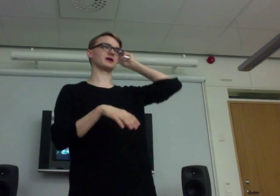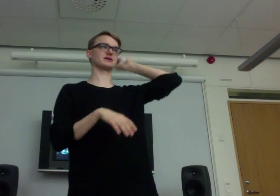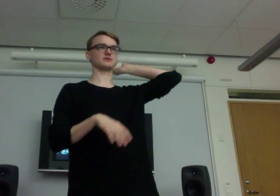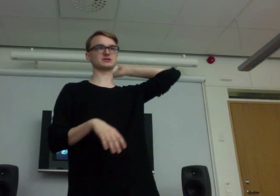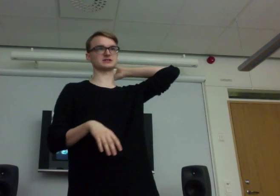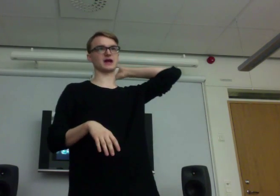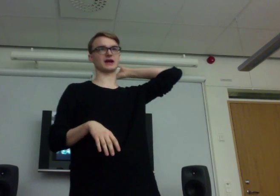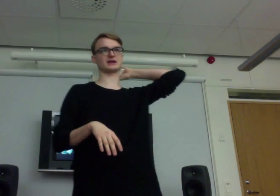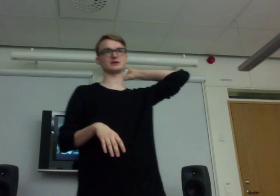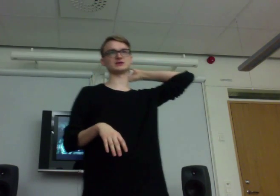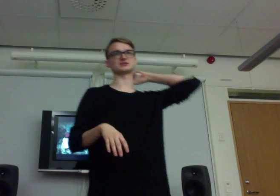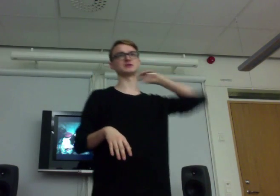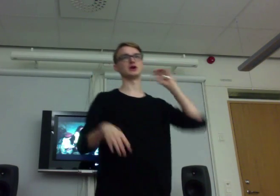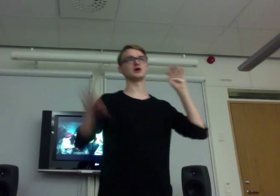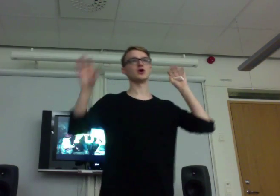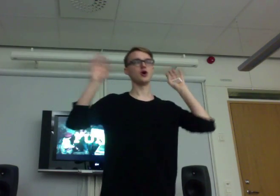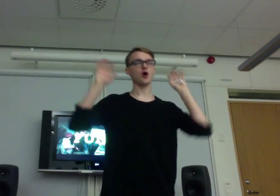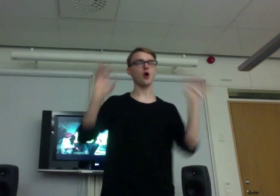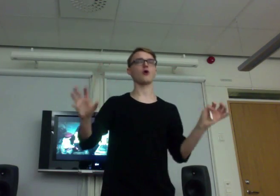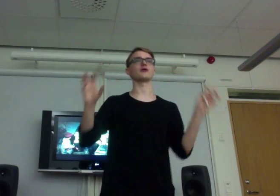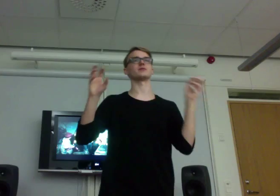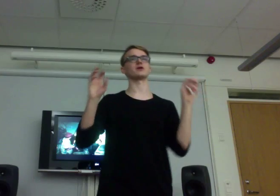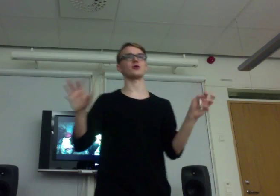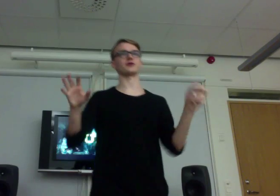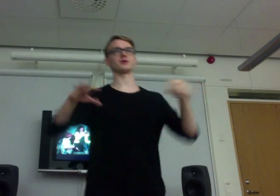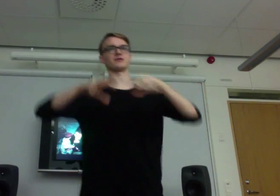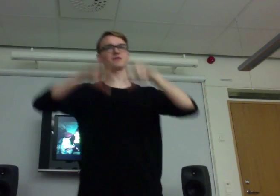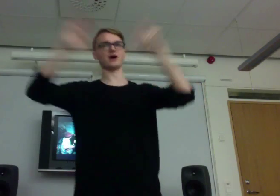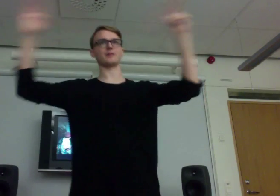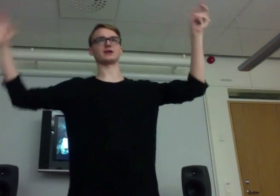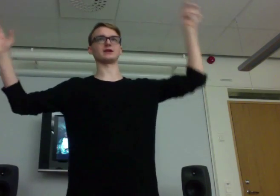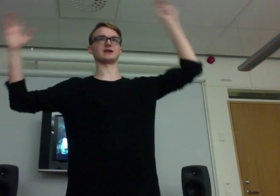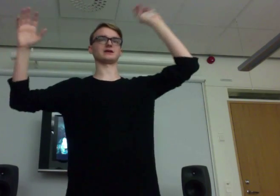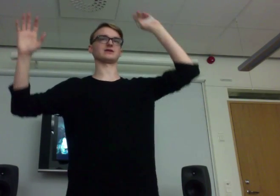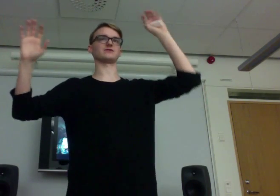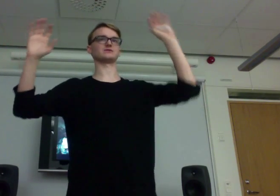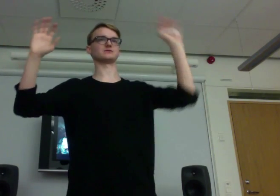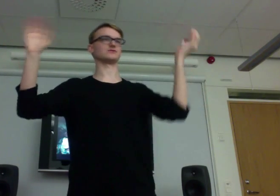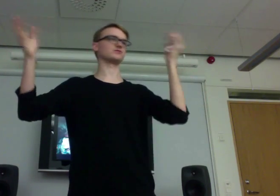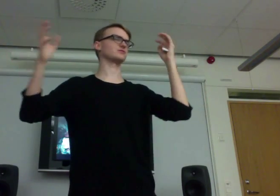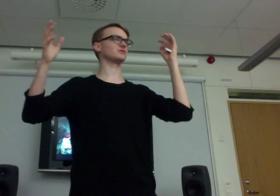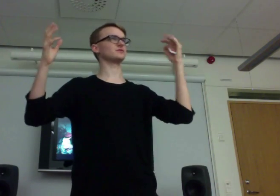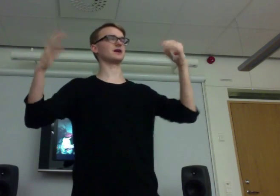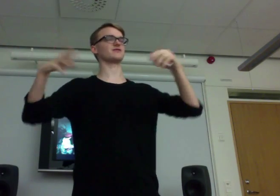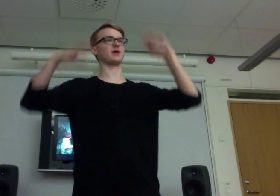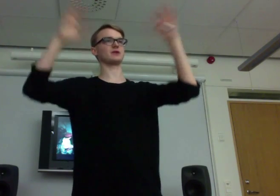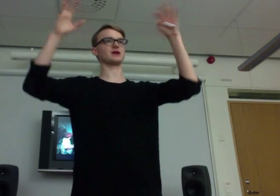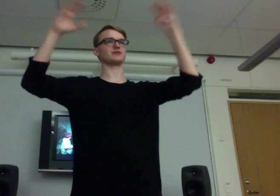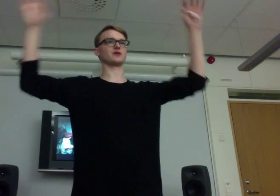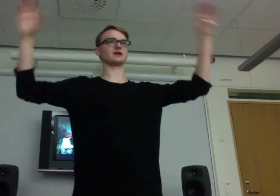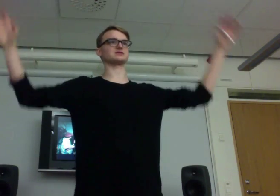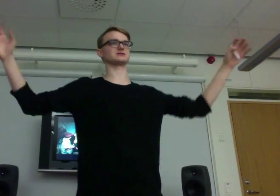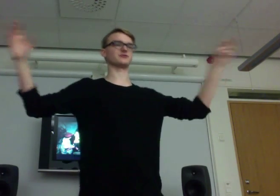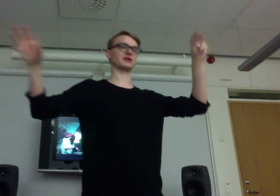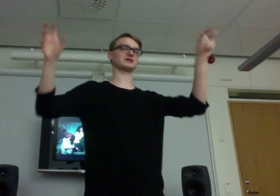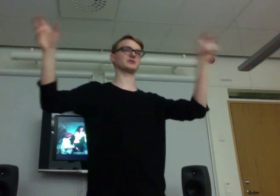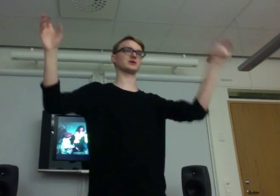Which is, like, this horrible, horrible family, like, family and related people